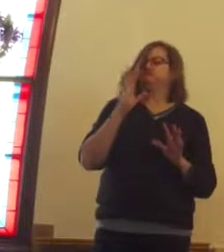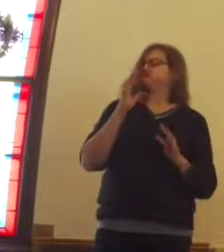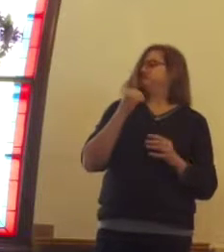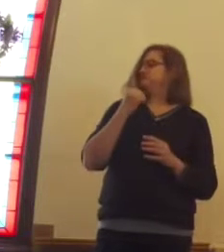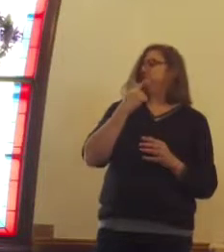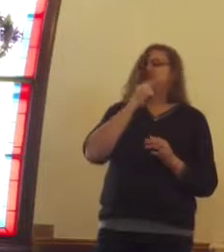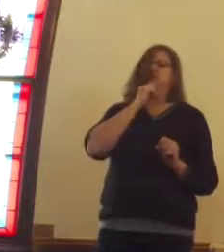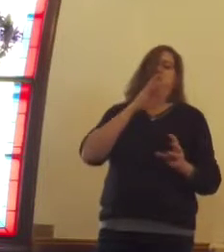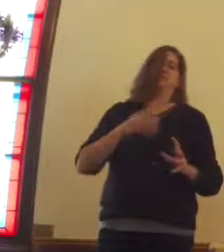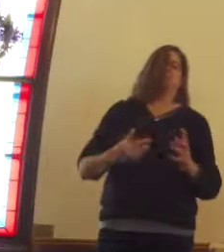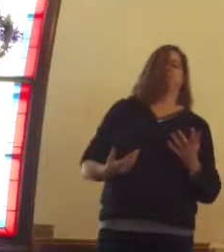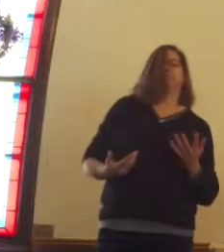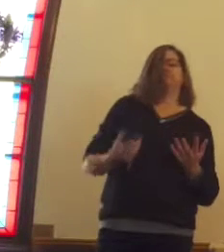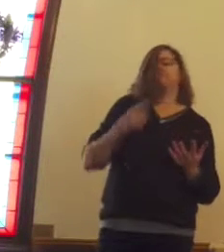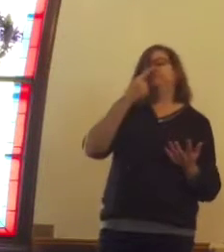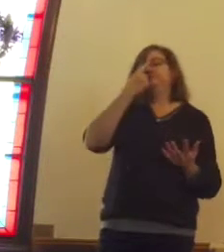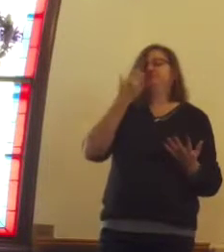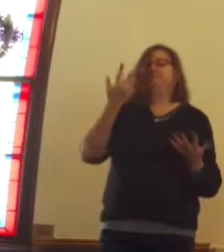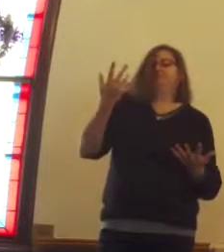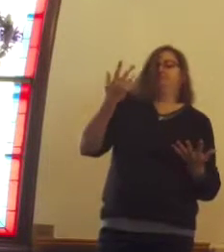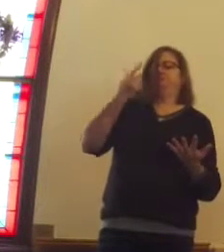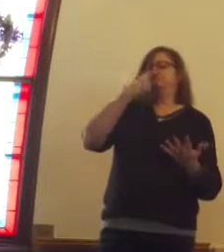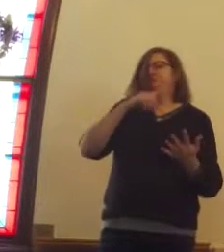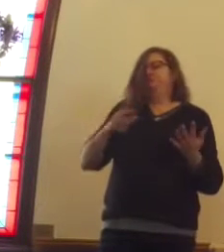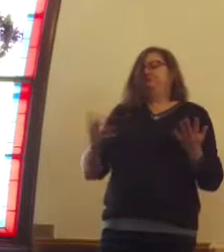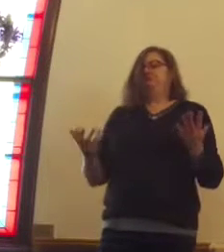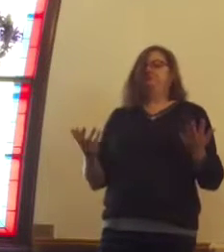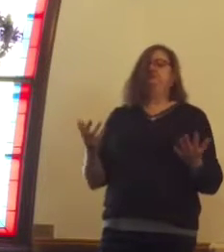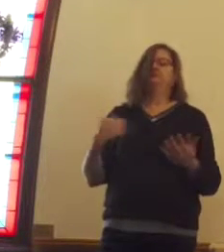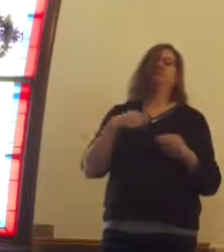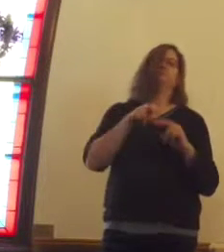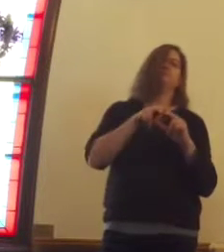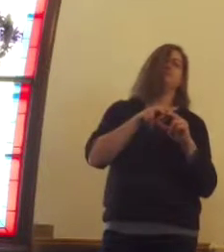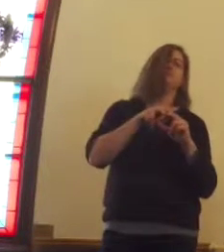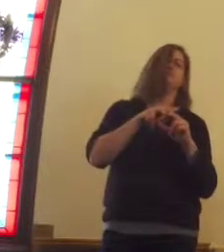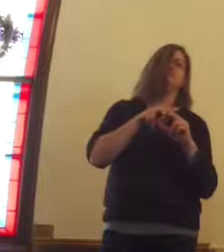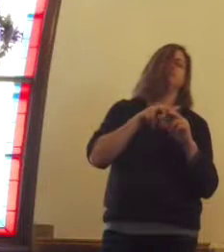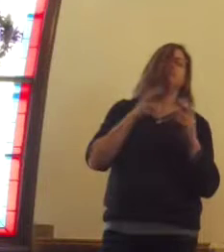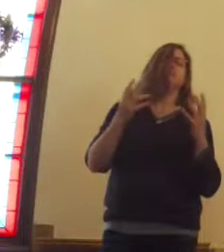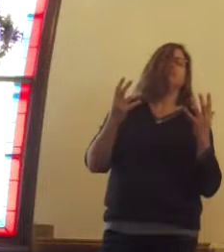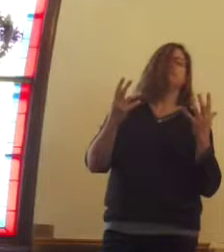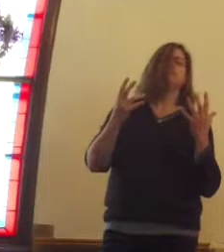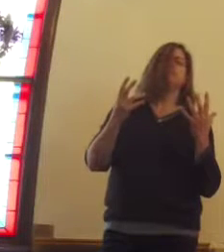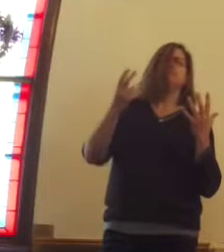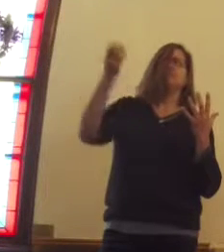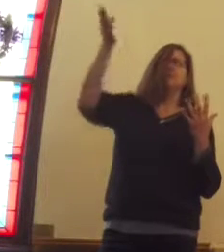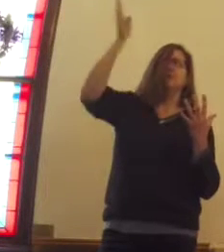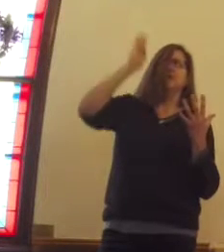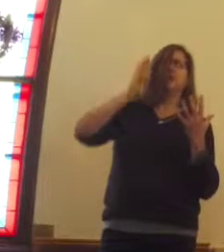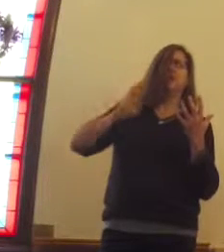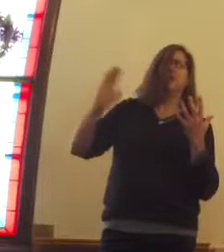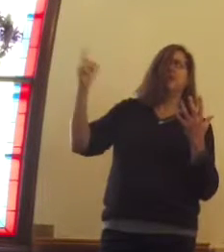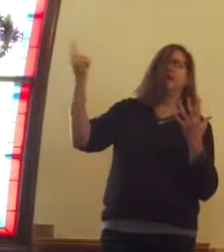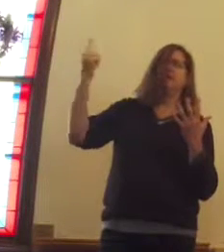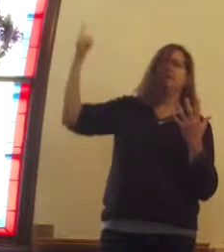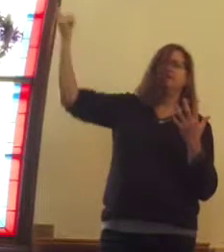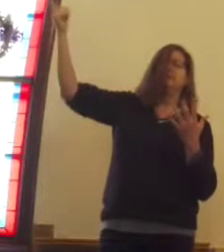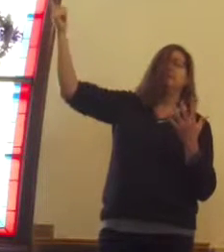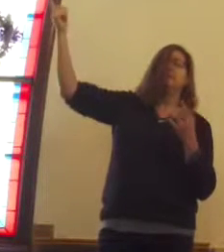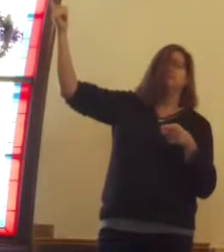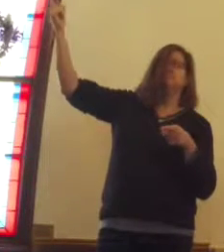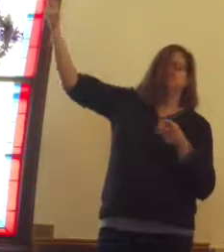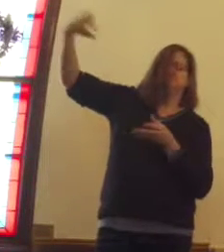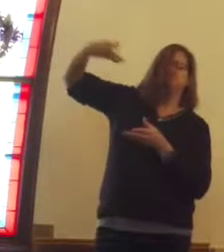say a lot, but he just sits there. But at the same time, God has this trust in